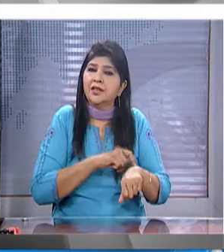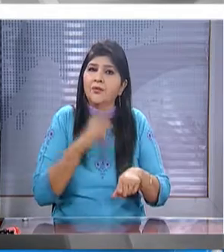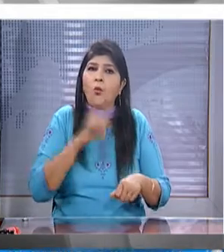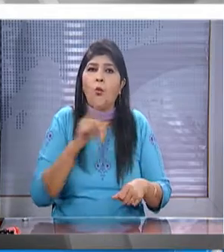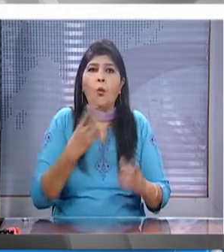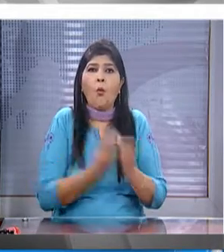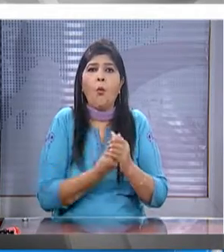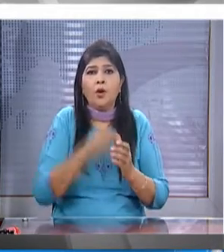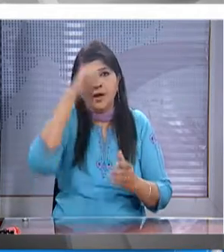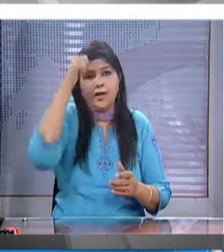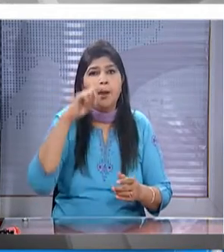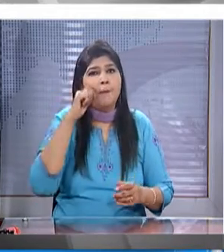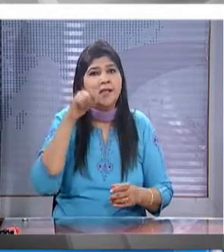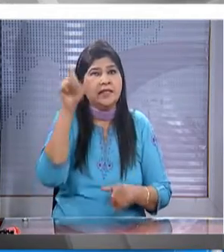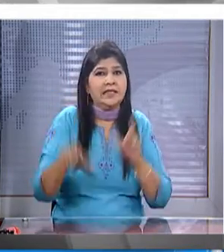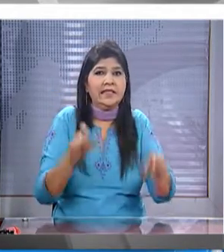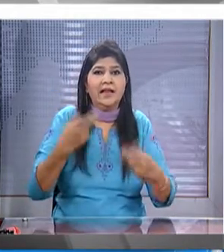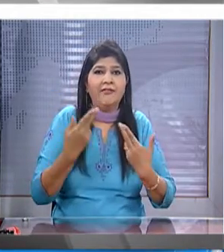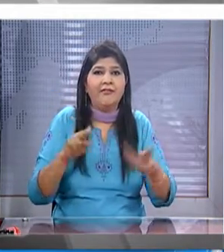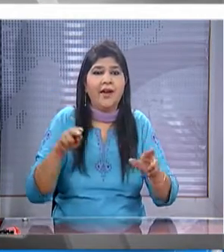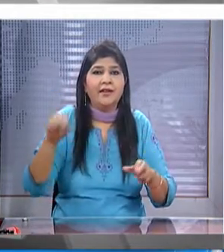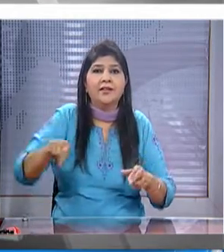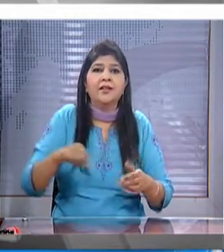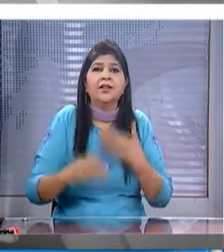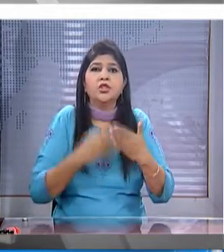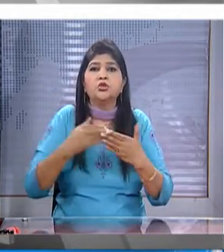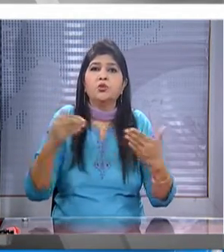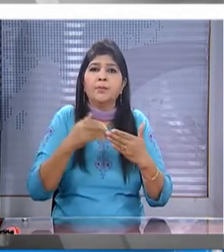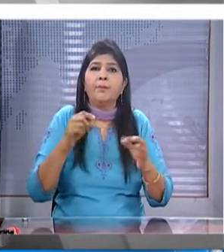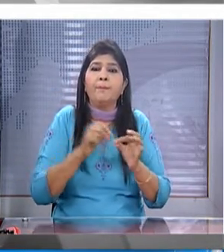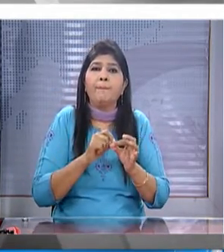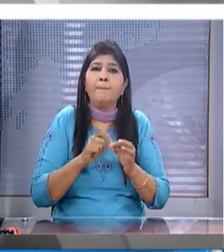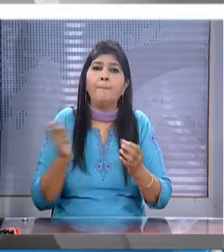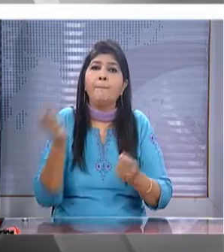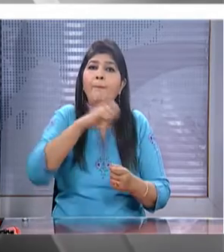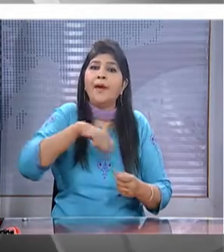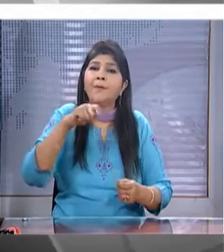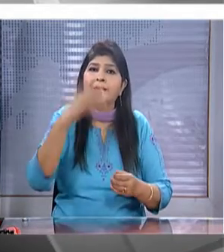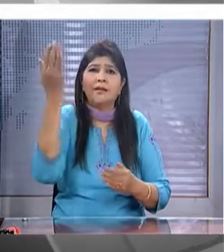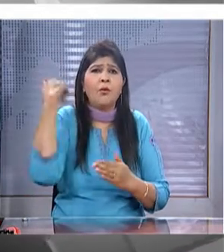will be an all indian men's singles final at a super series tournament in badminton history